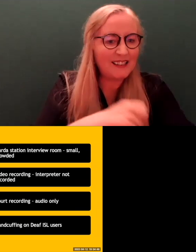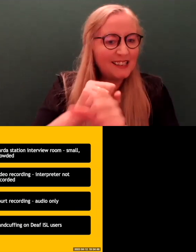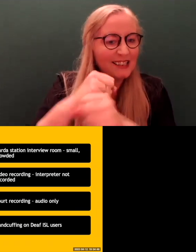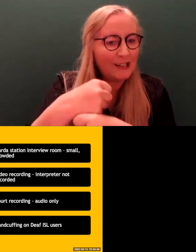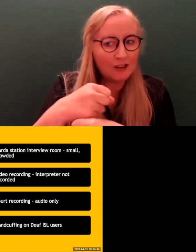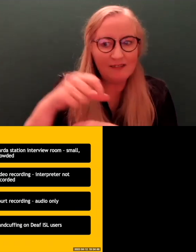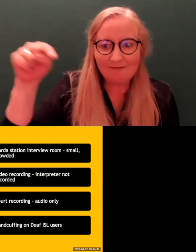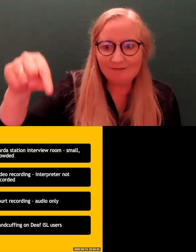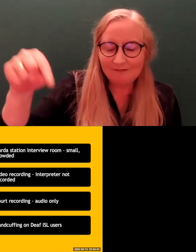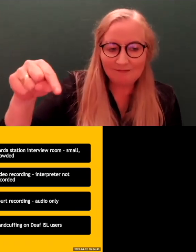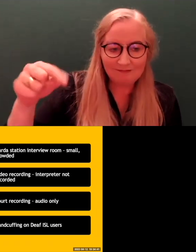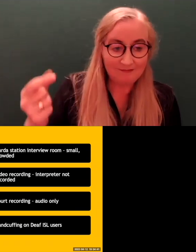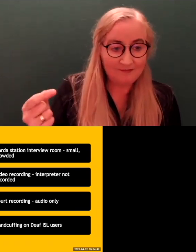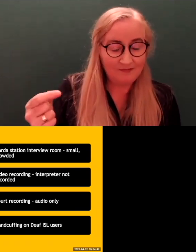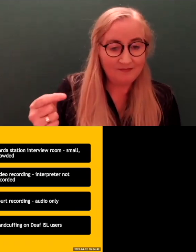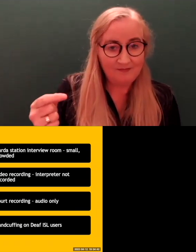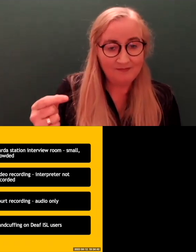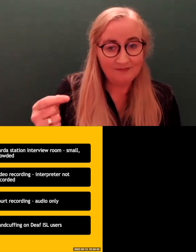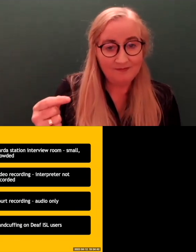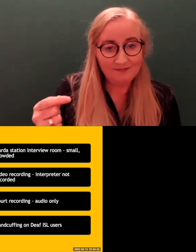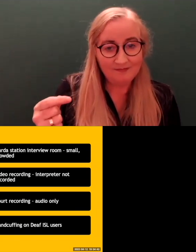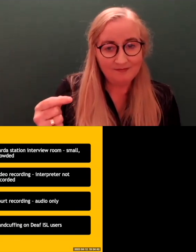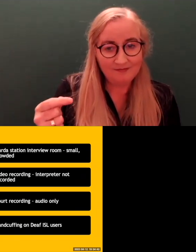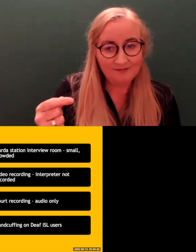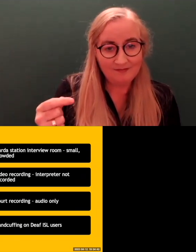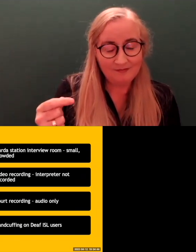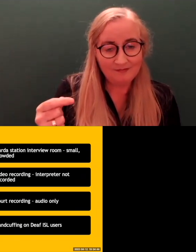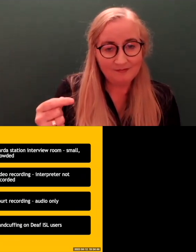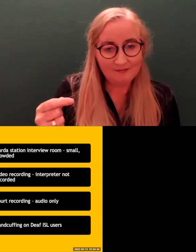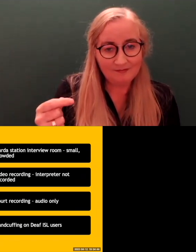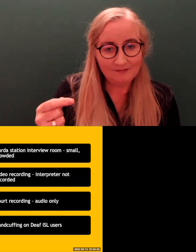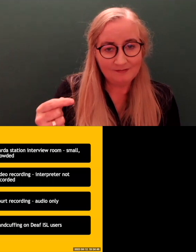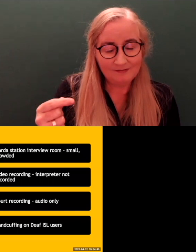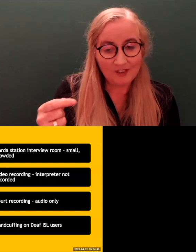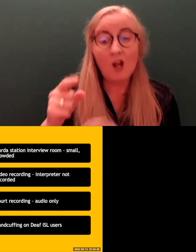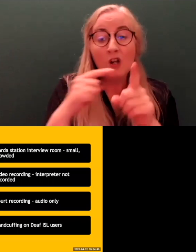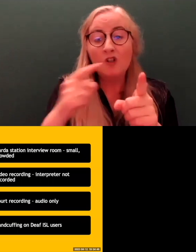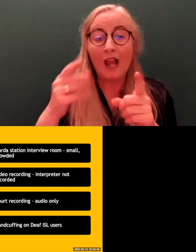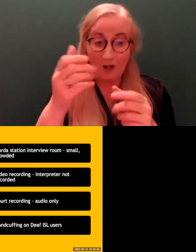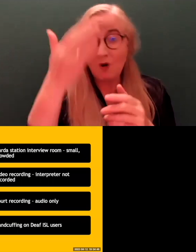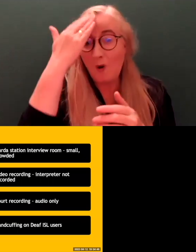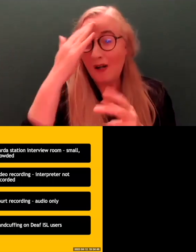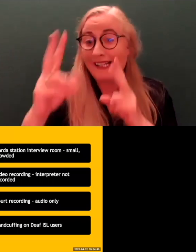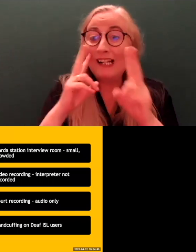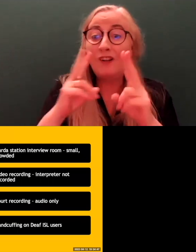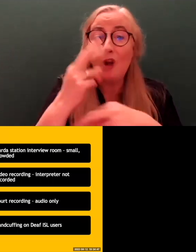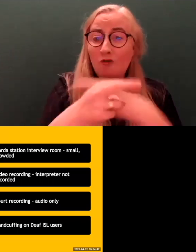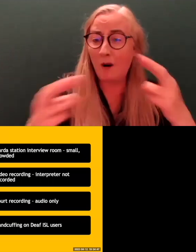So I don't know if you've, how many of you have ever been in the Garda station interview room, but they're very, very small. It's a very